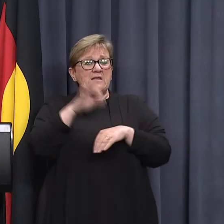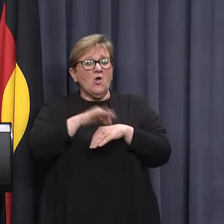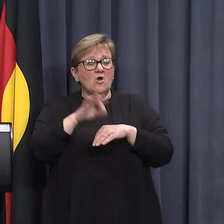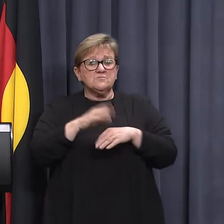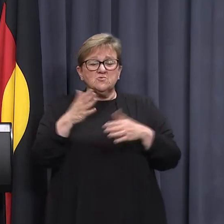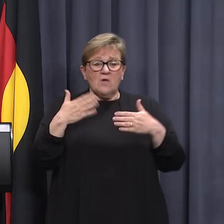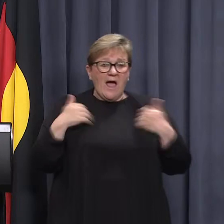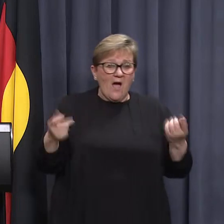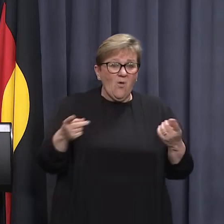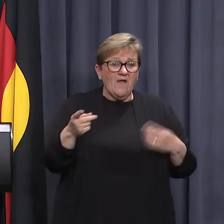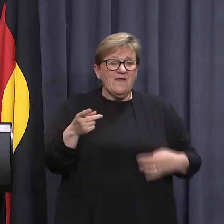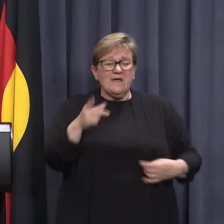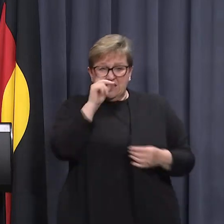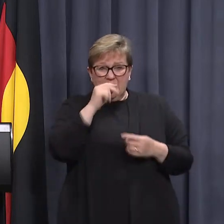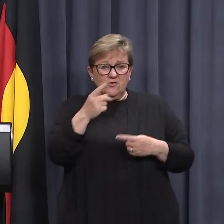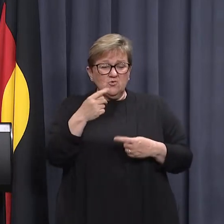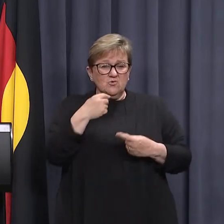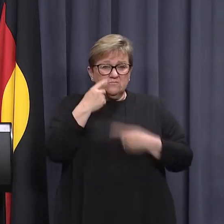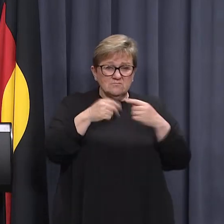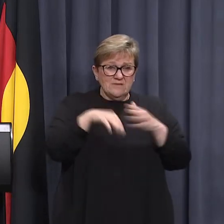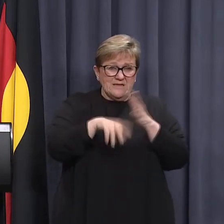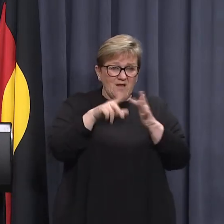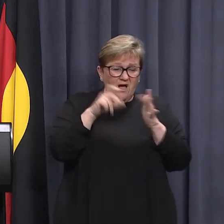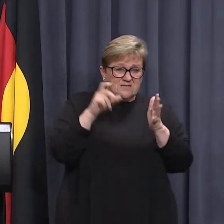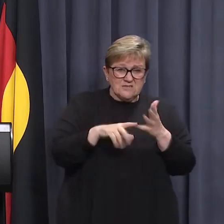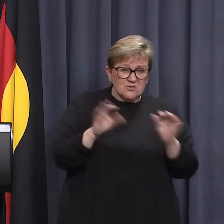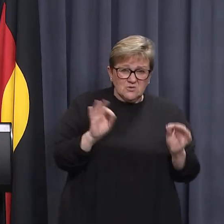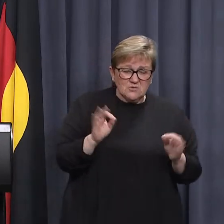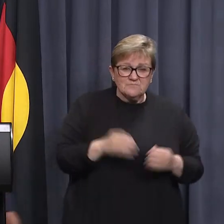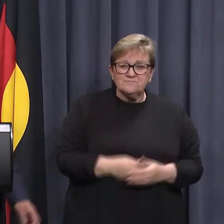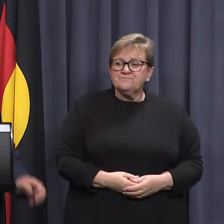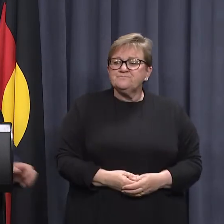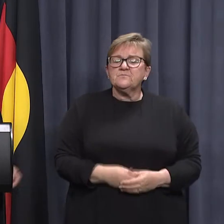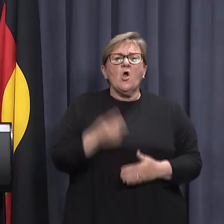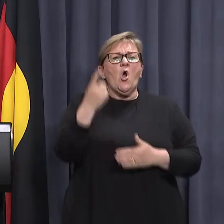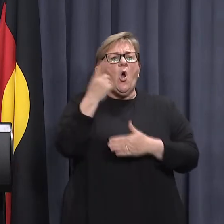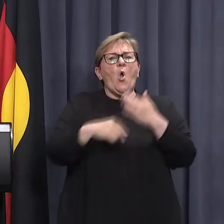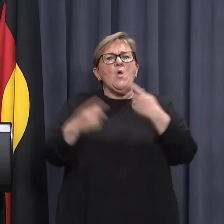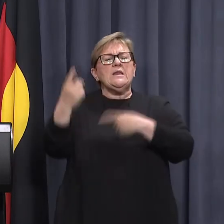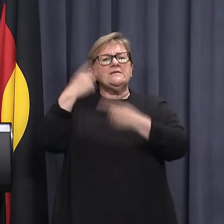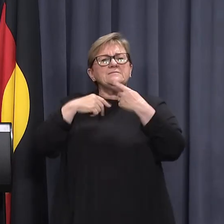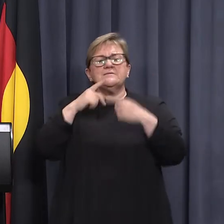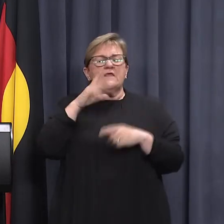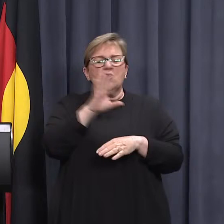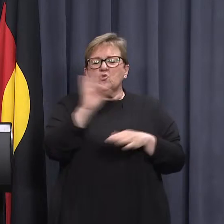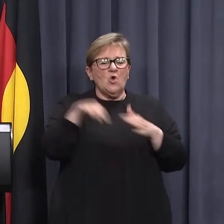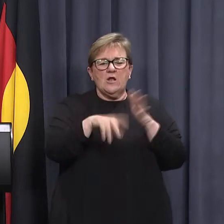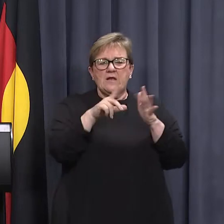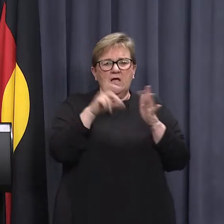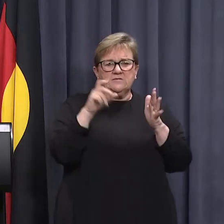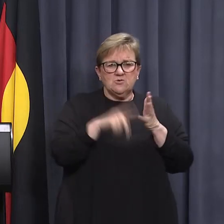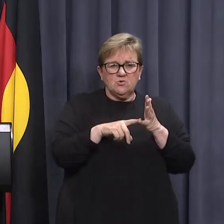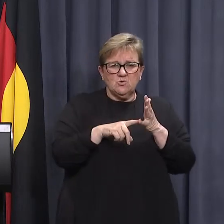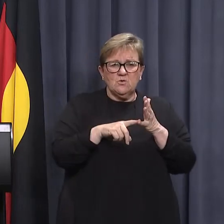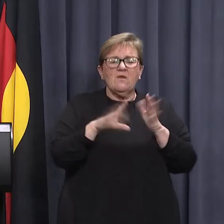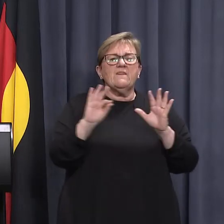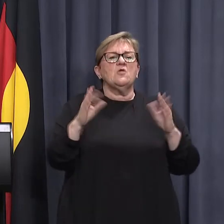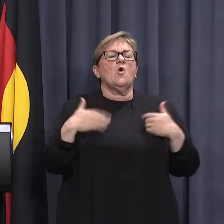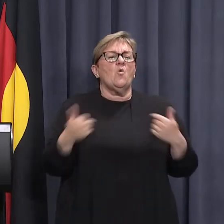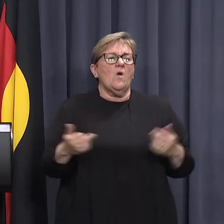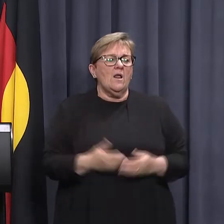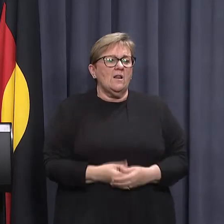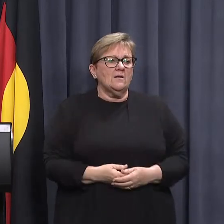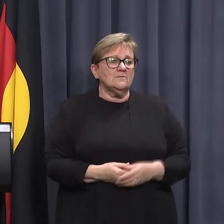on their condition, clarifying they're not in ICU? The only advice I have is they are not in ICU, but they are unwell.